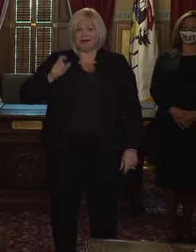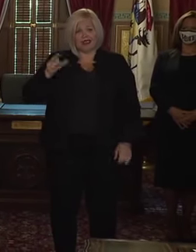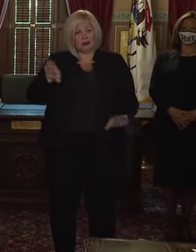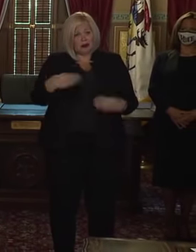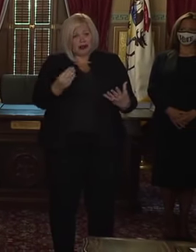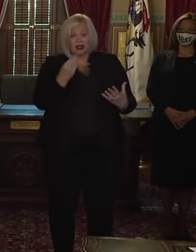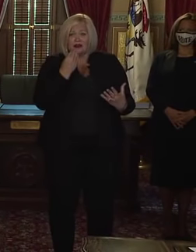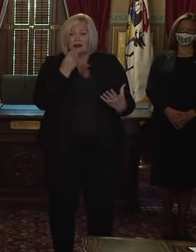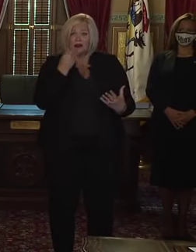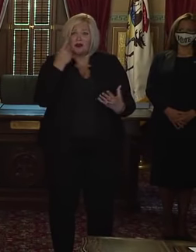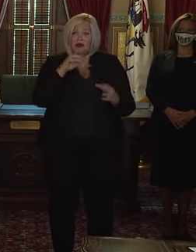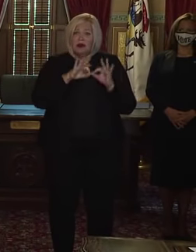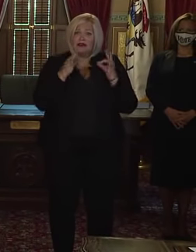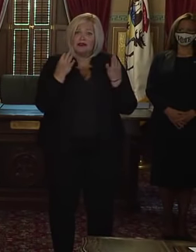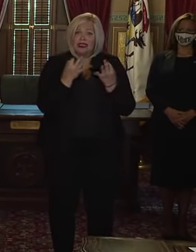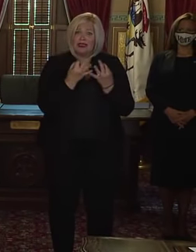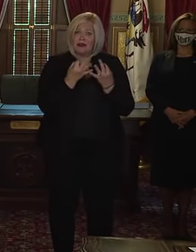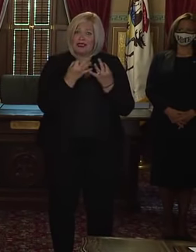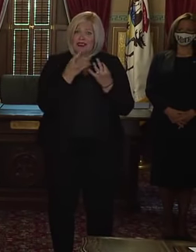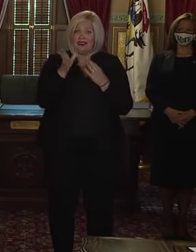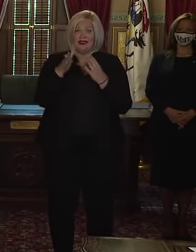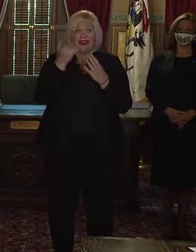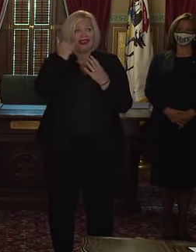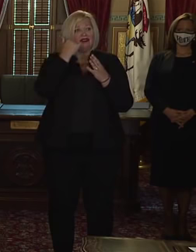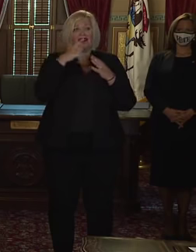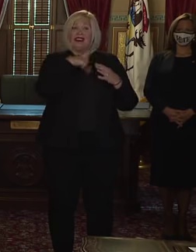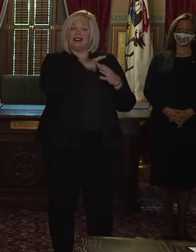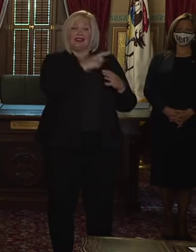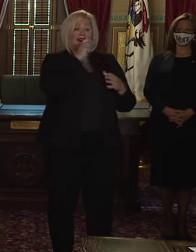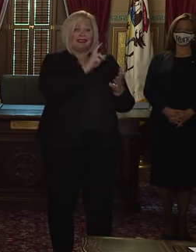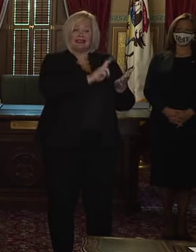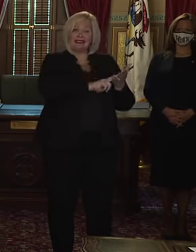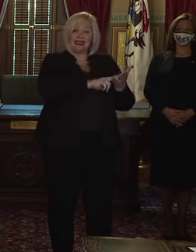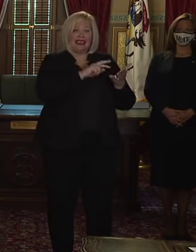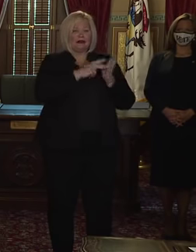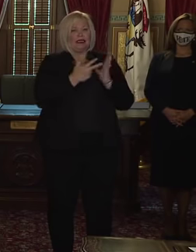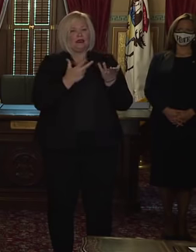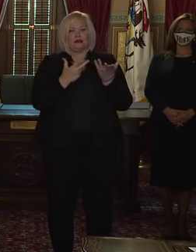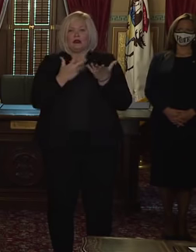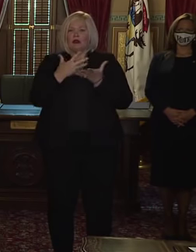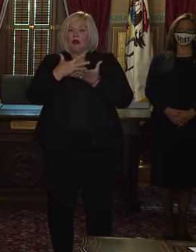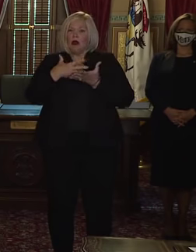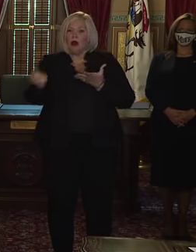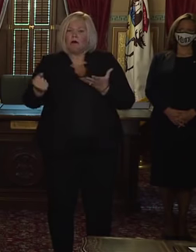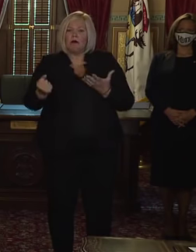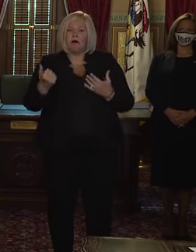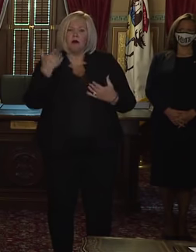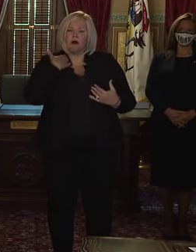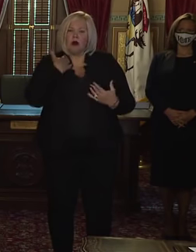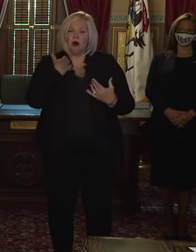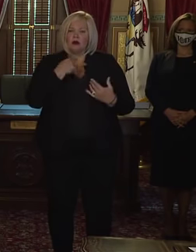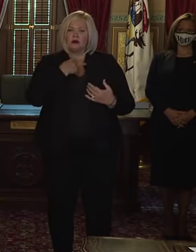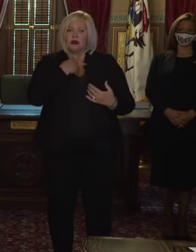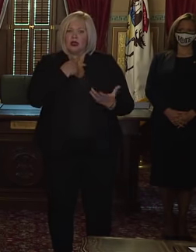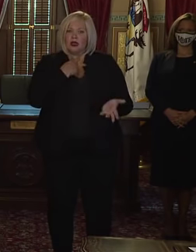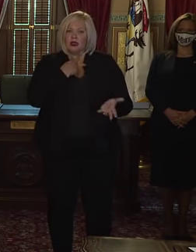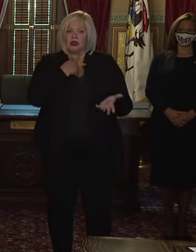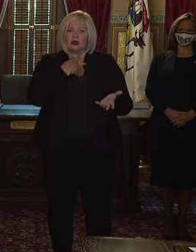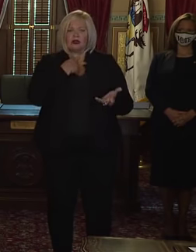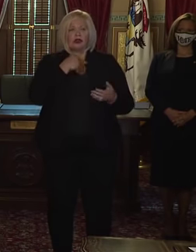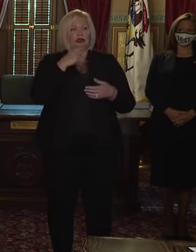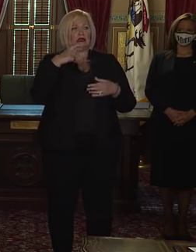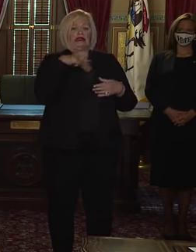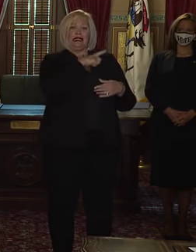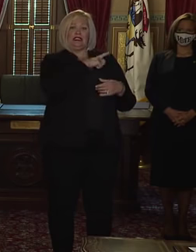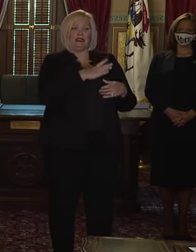table for their families, and all of that is at risk. Legislature only has a handful of days on the calendar, most of which are not really intended to be